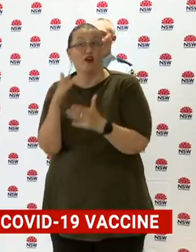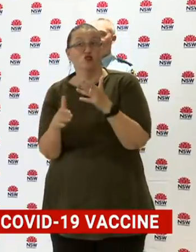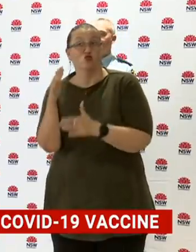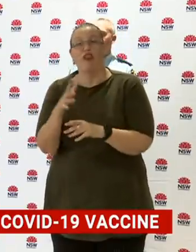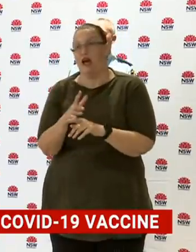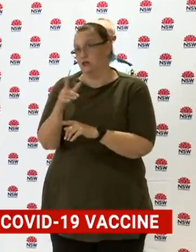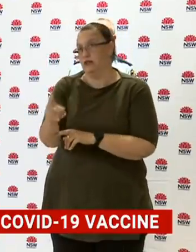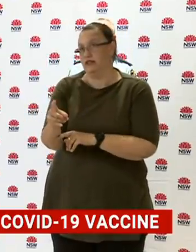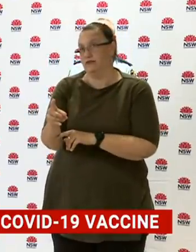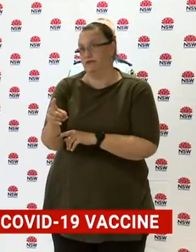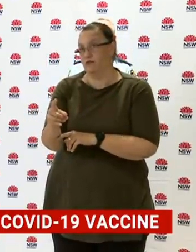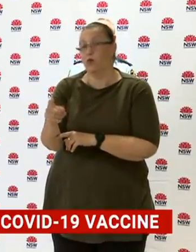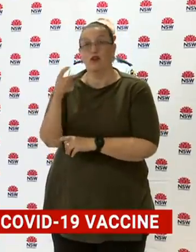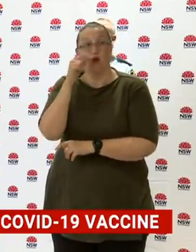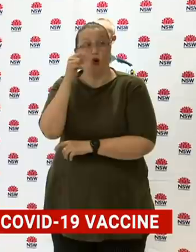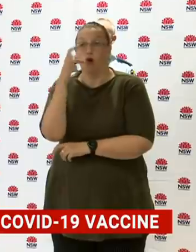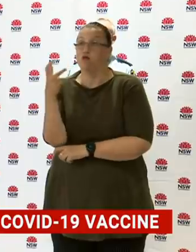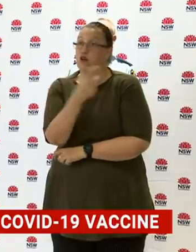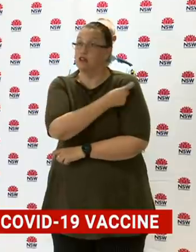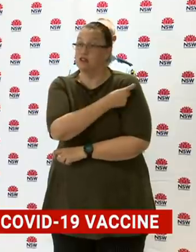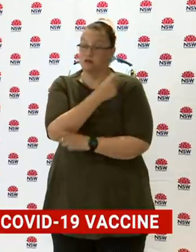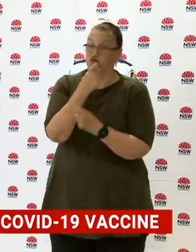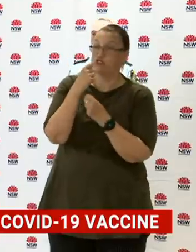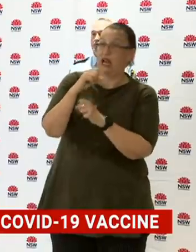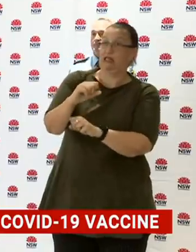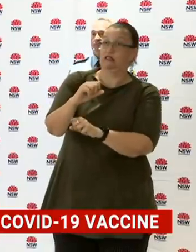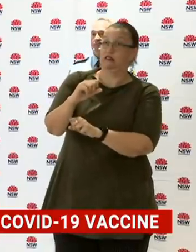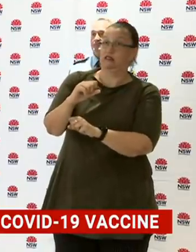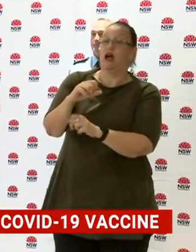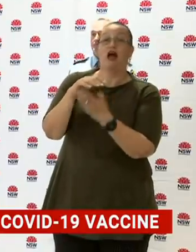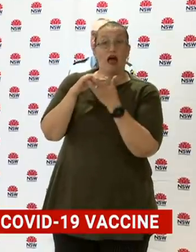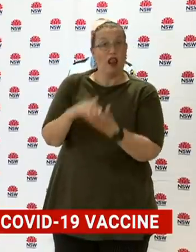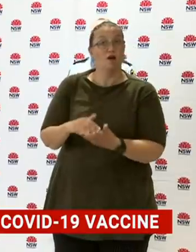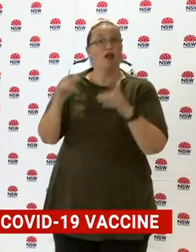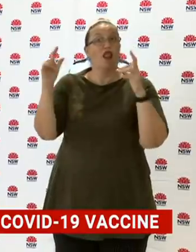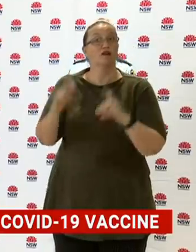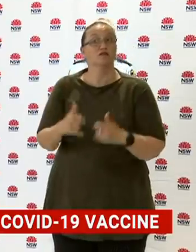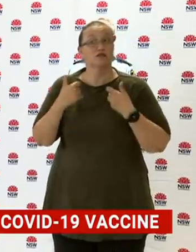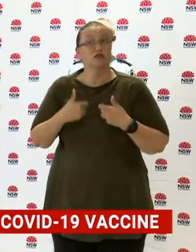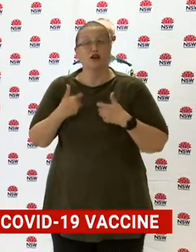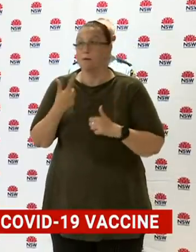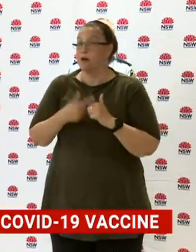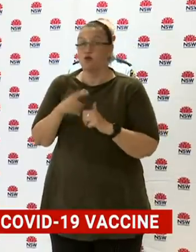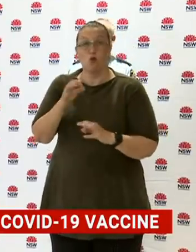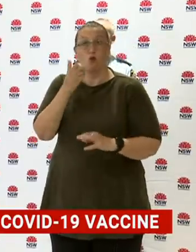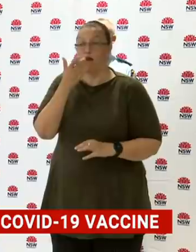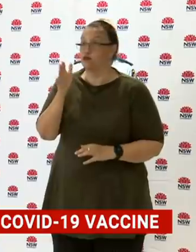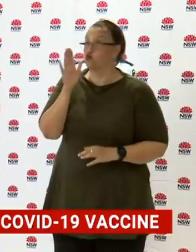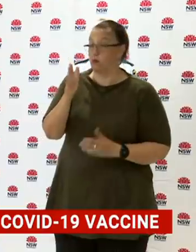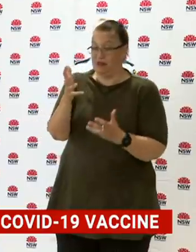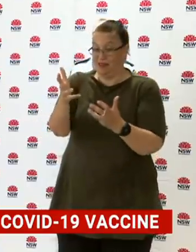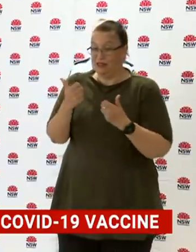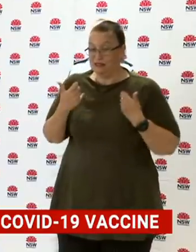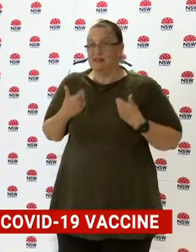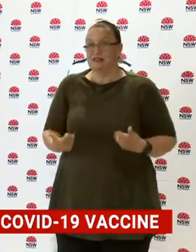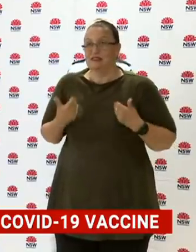vaccination helps, but it doesn't necessarily stop you. It would certainly stop you getting the virus. The purpose